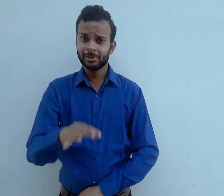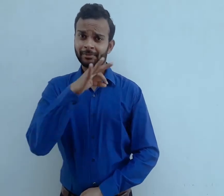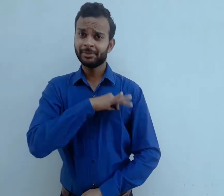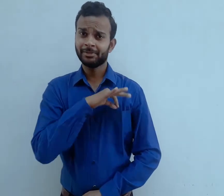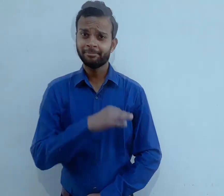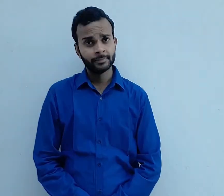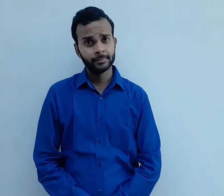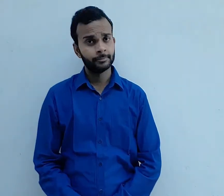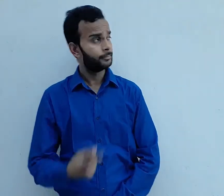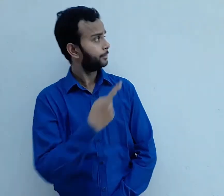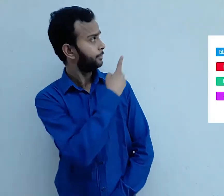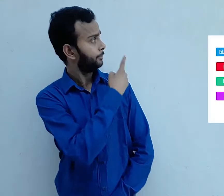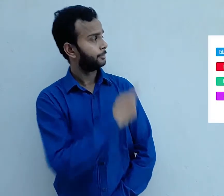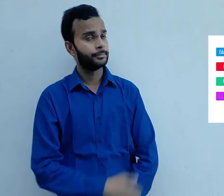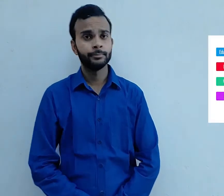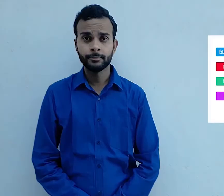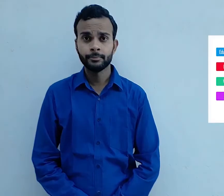Similarly, there are many advantages of computer.